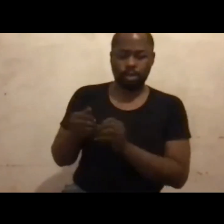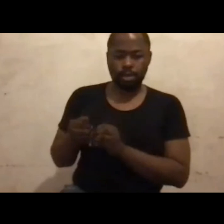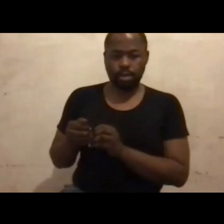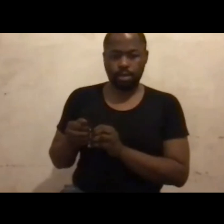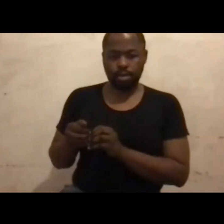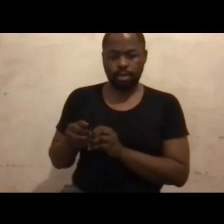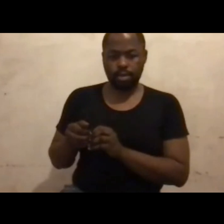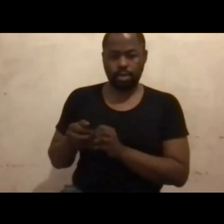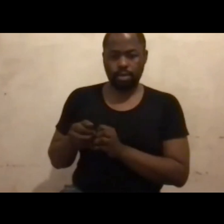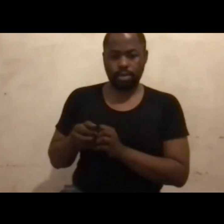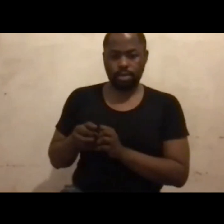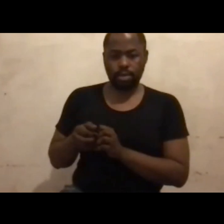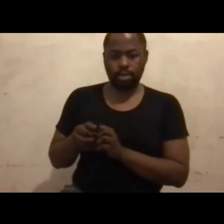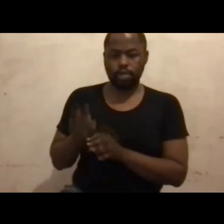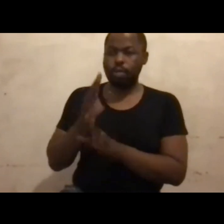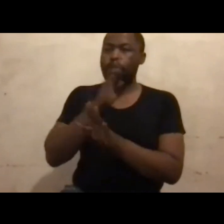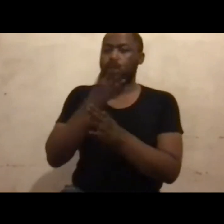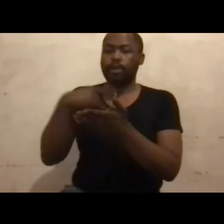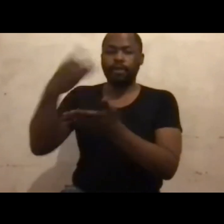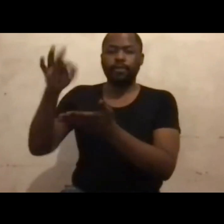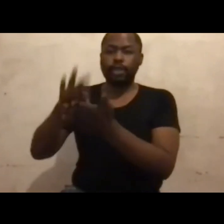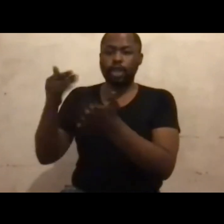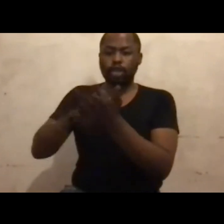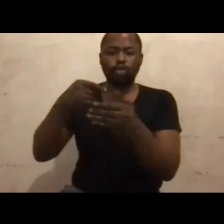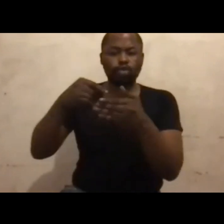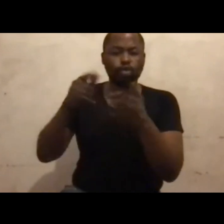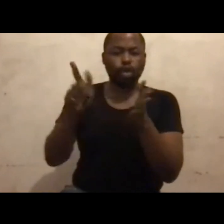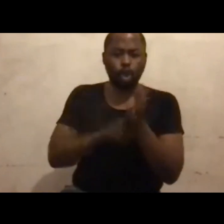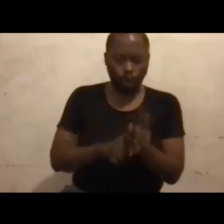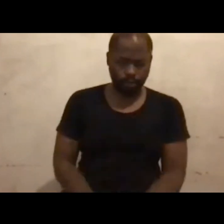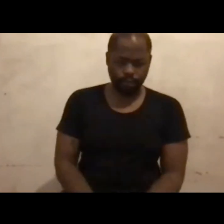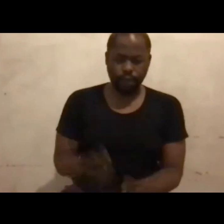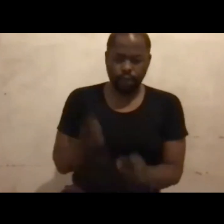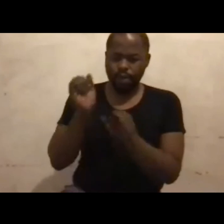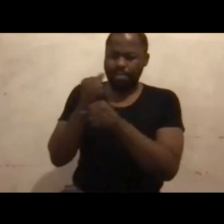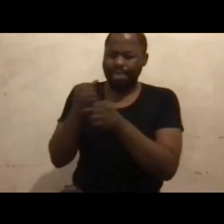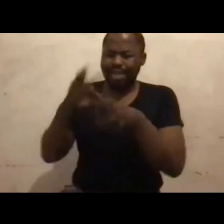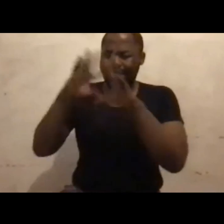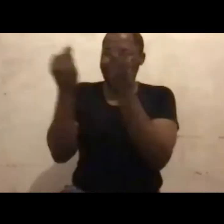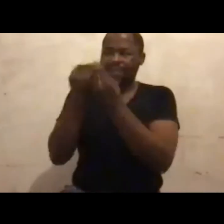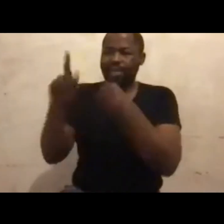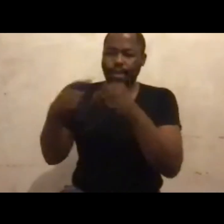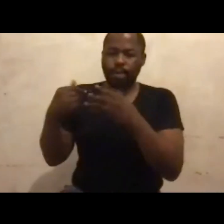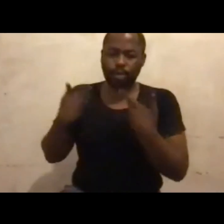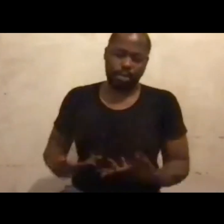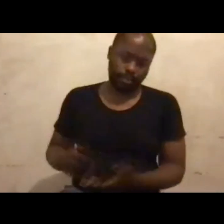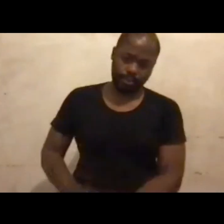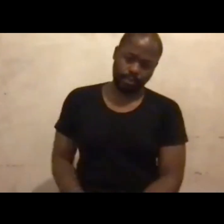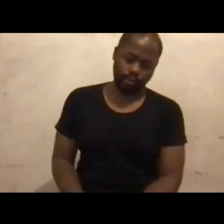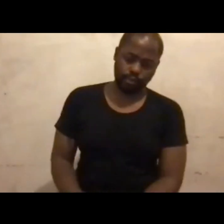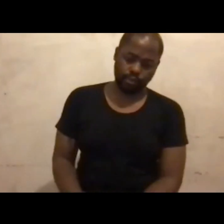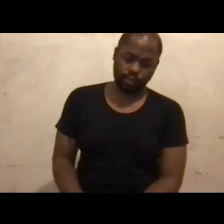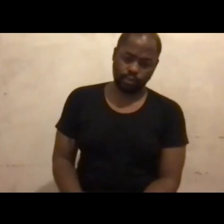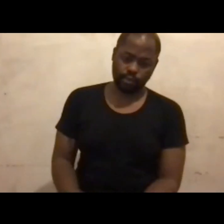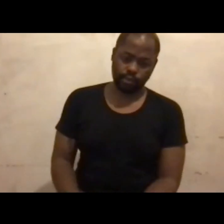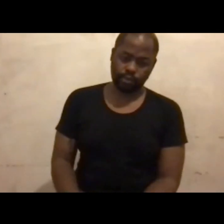You have not signed me into law. You have not made everything about me something that other people should take